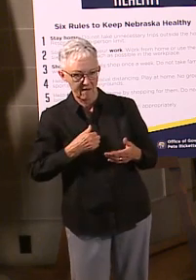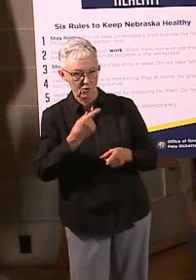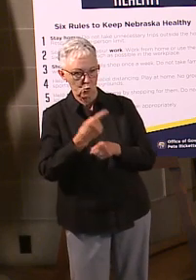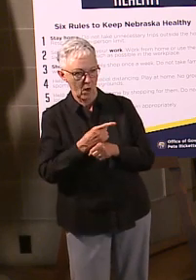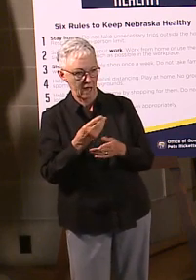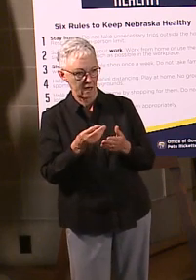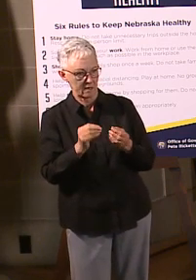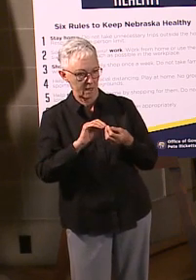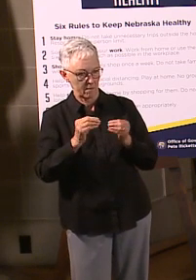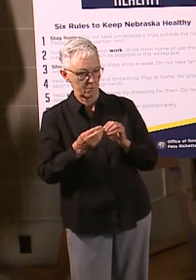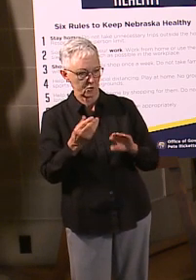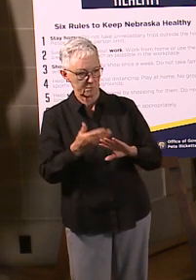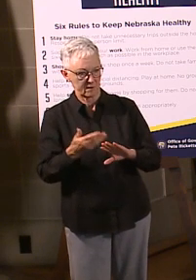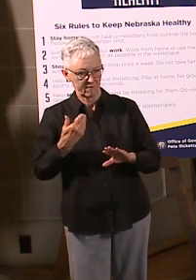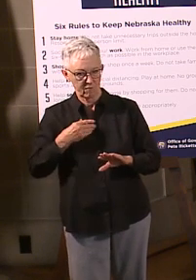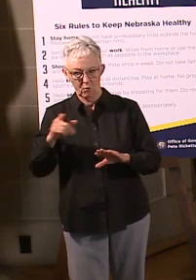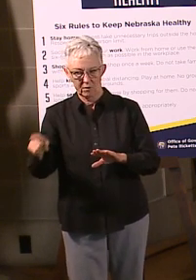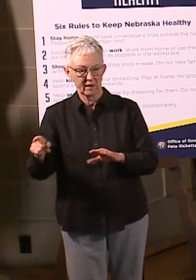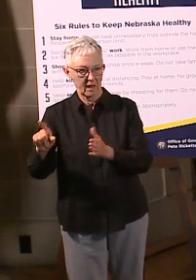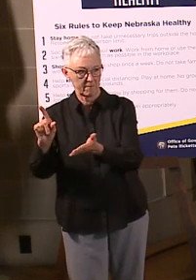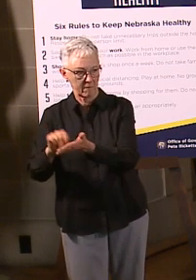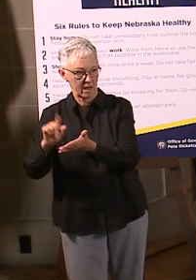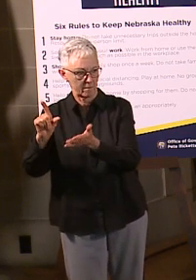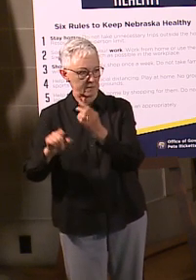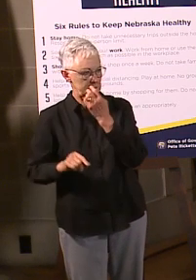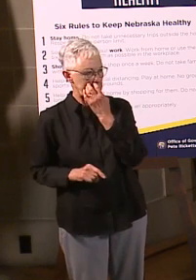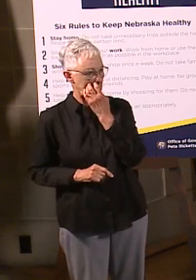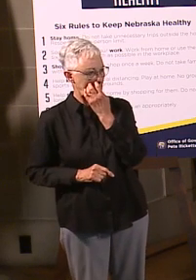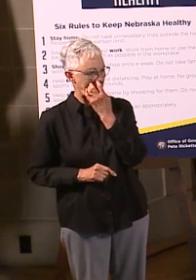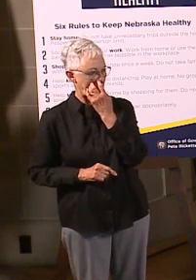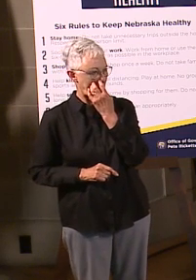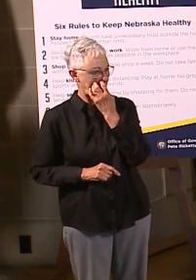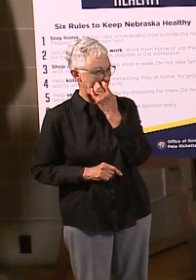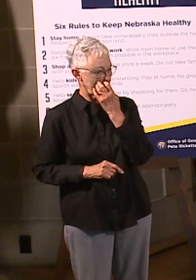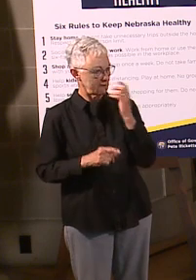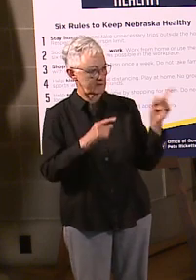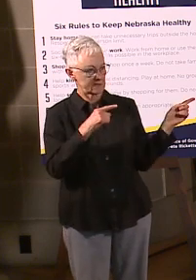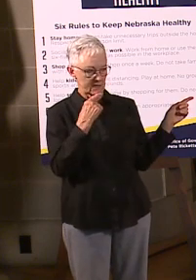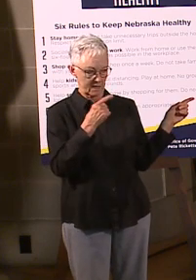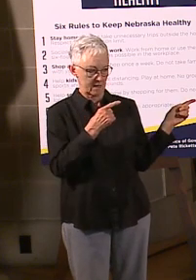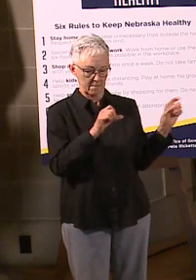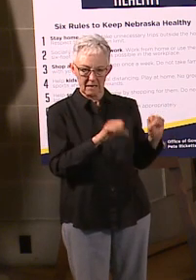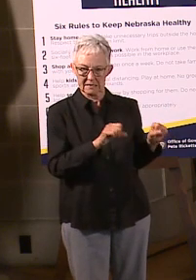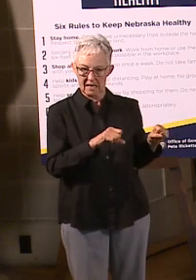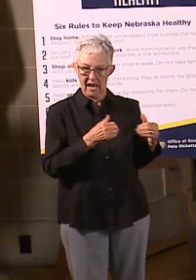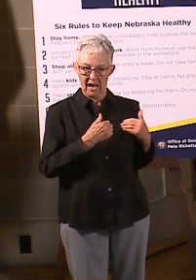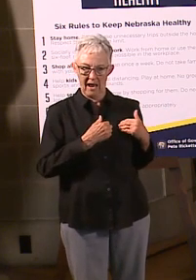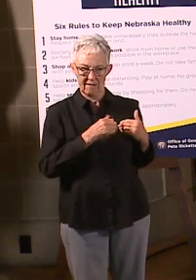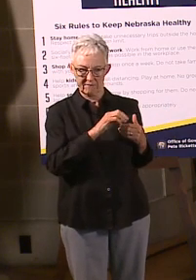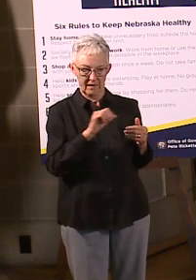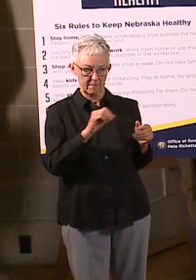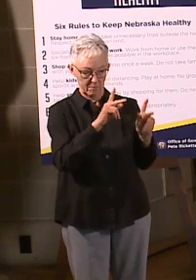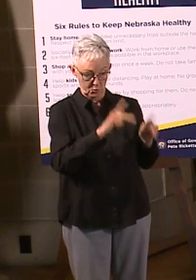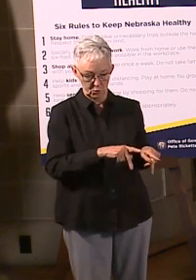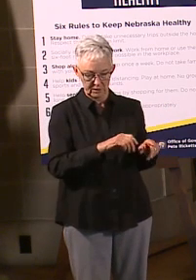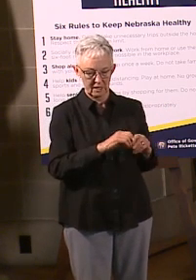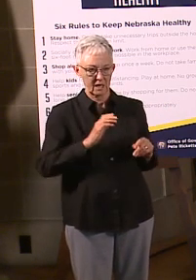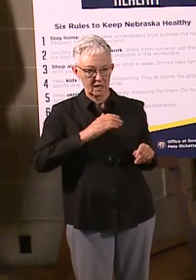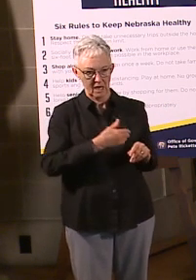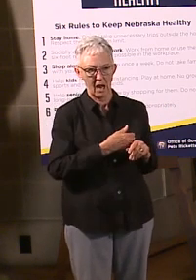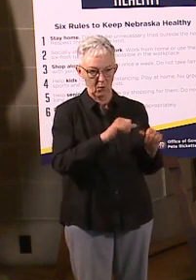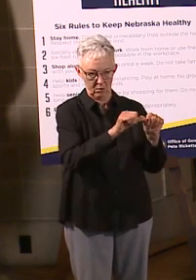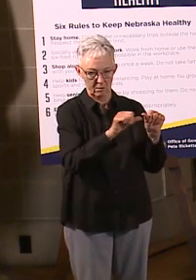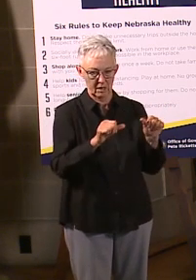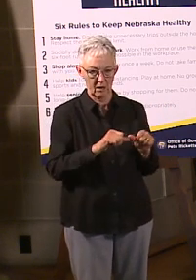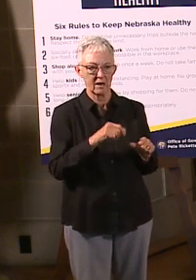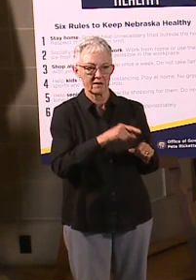Gavin Higgins, Casey and I. There is possibly an individual in our area telling an employer that they tested positive for